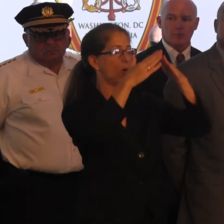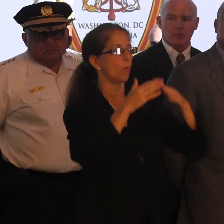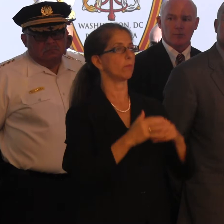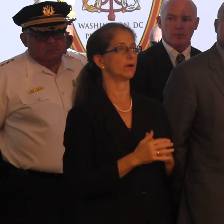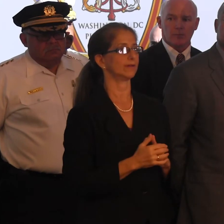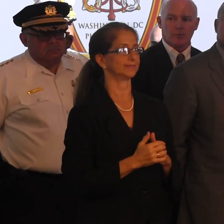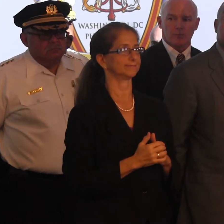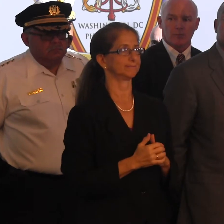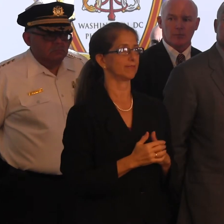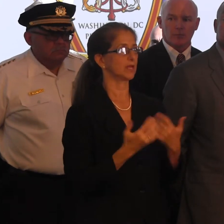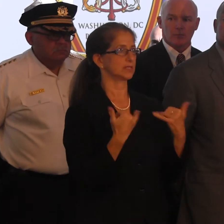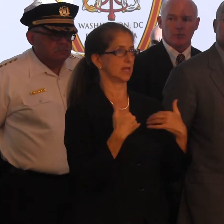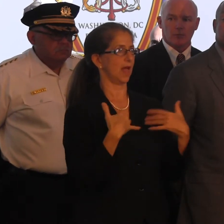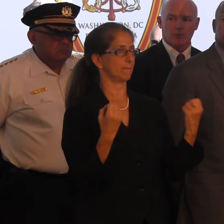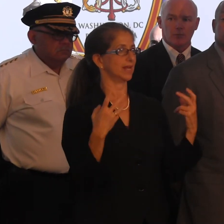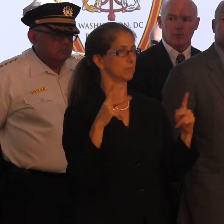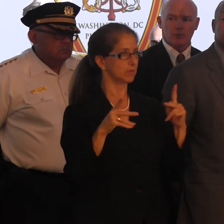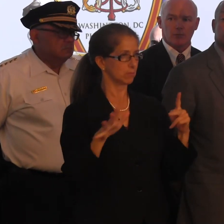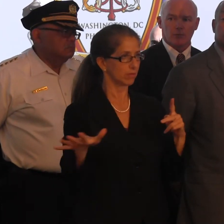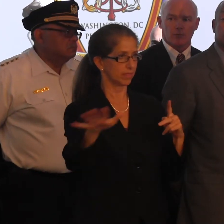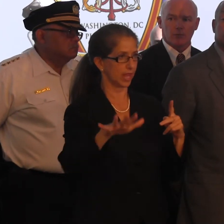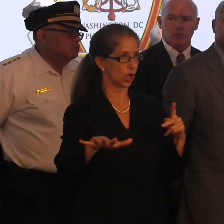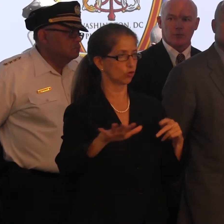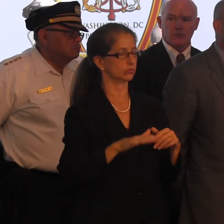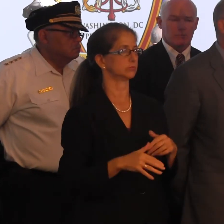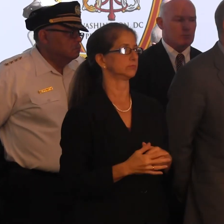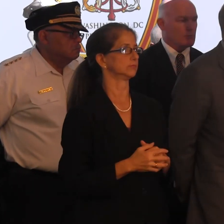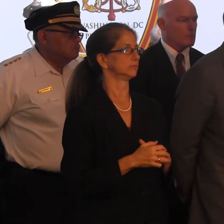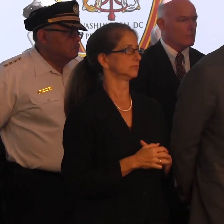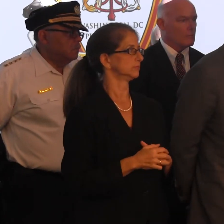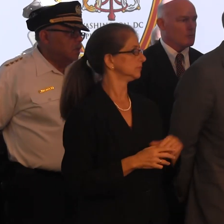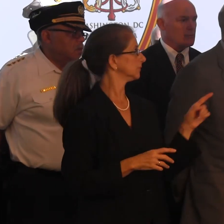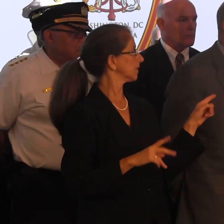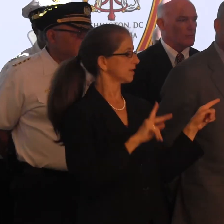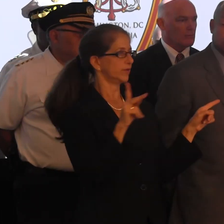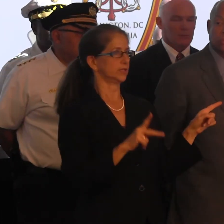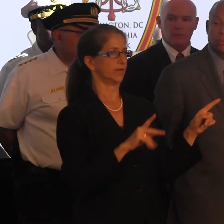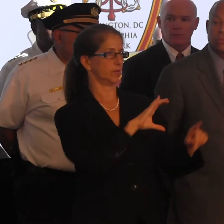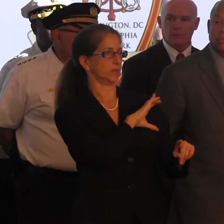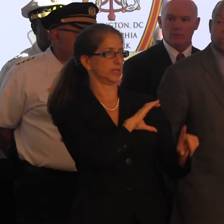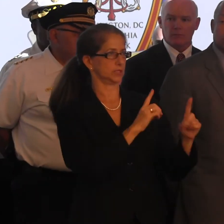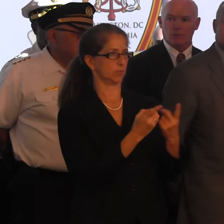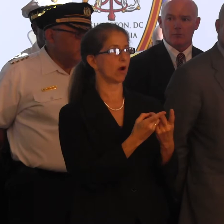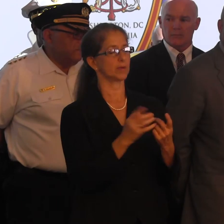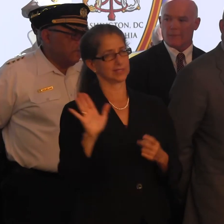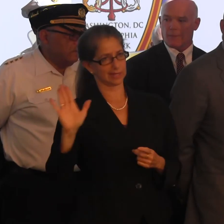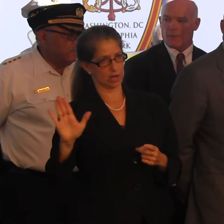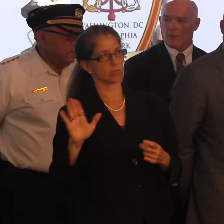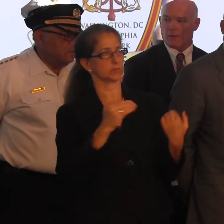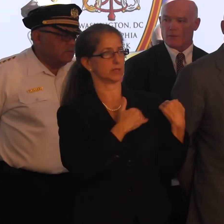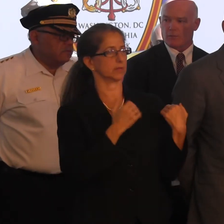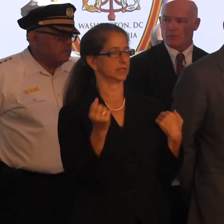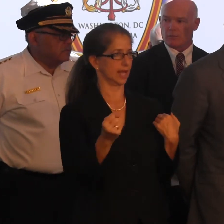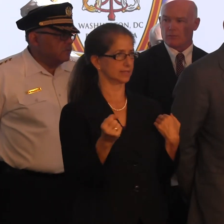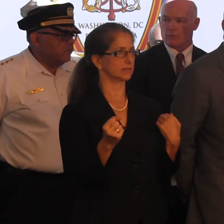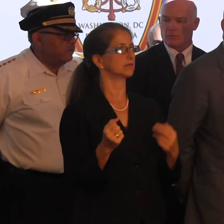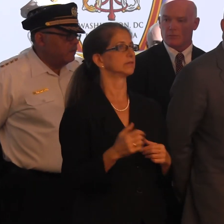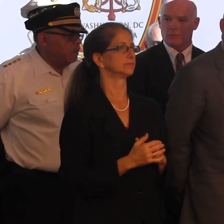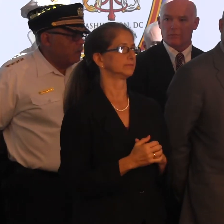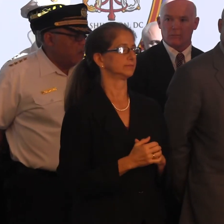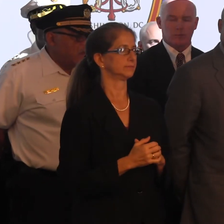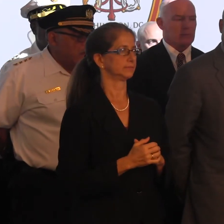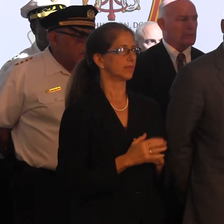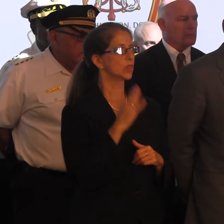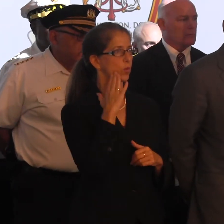still have a lot of people in that? It's the Philadelphia Police Department. It's Yeah. That's there. Yeah. And there will be a lot of